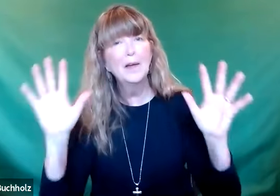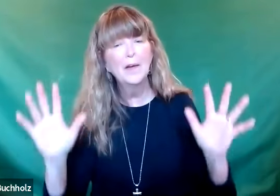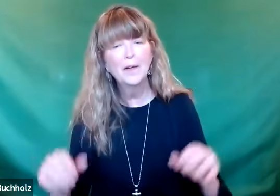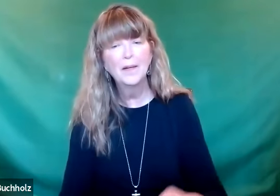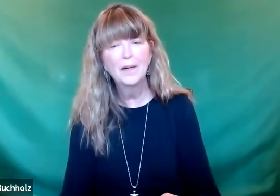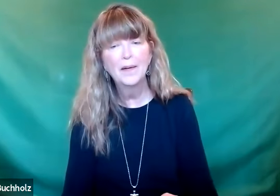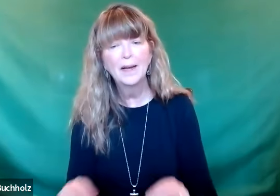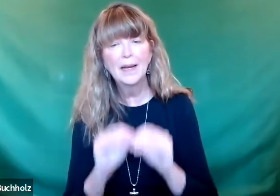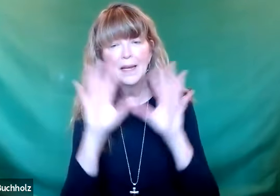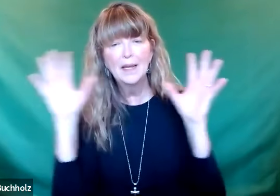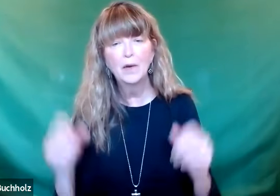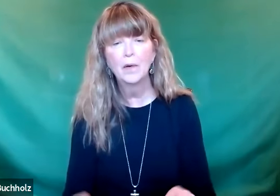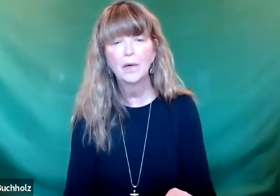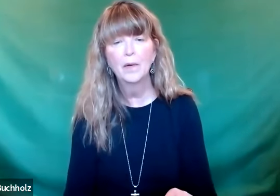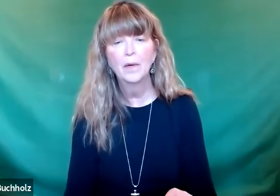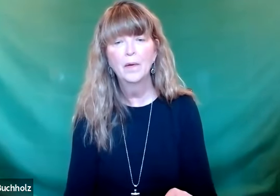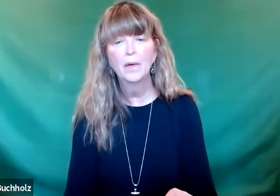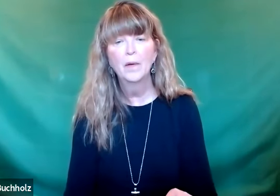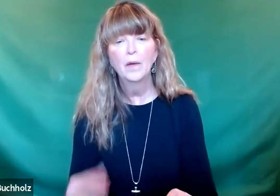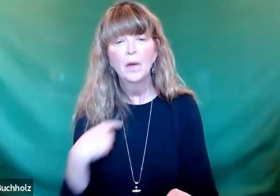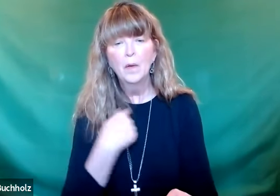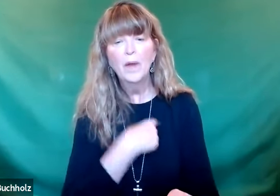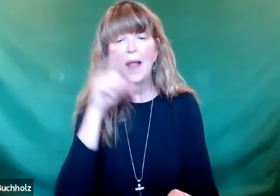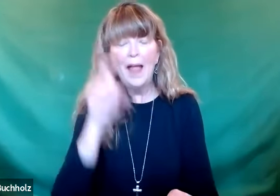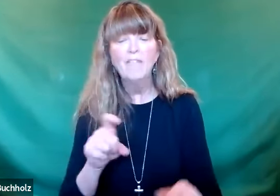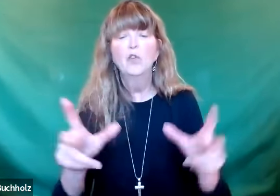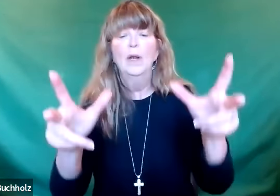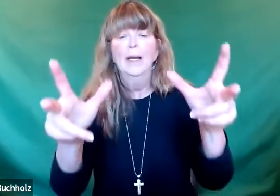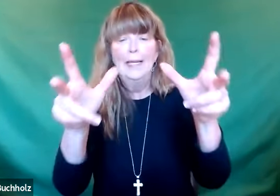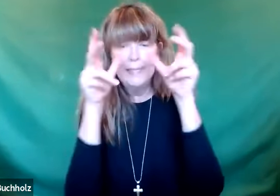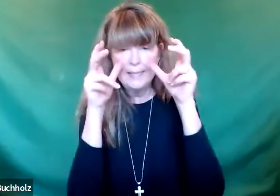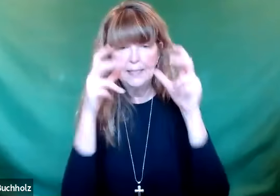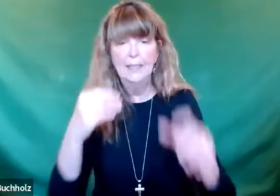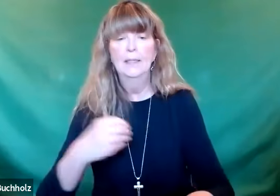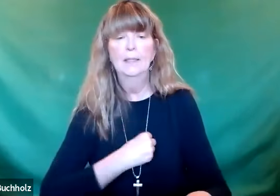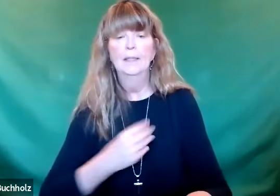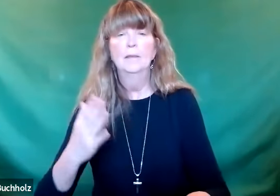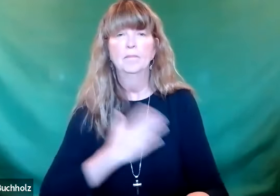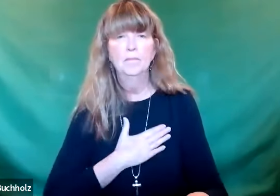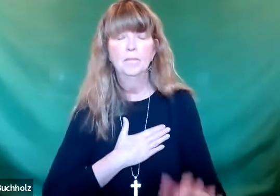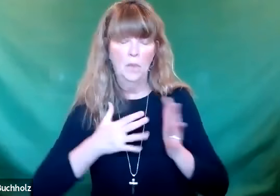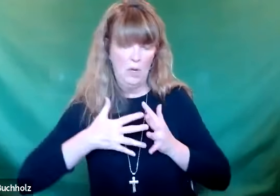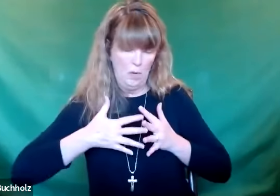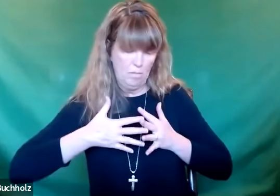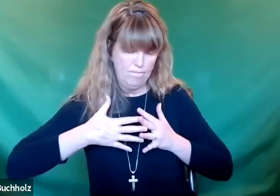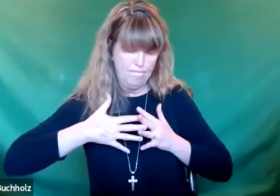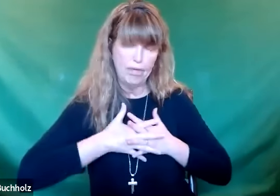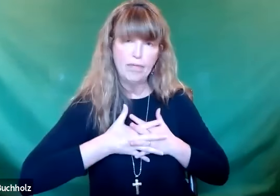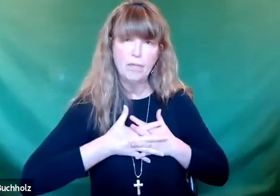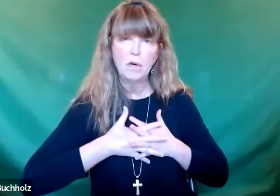Thank, I'm just so thankful that Jesus explained this parable so clearly to us. We have to listen, we